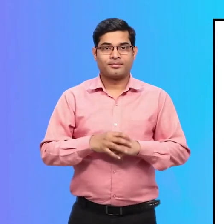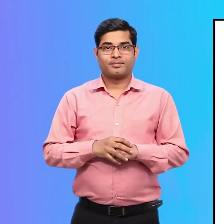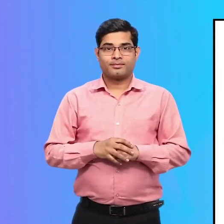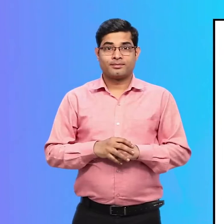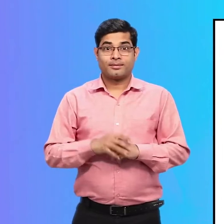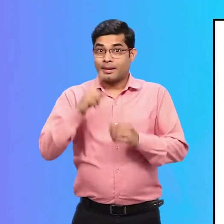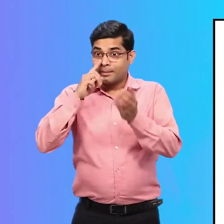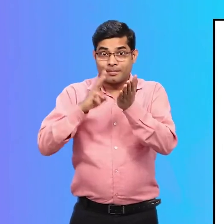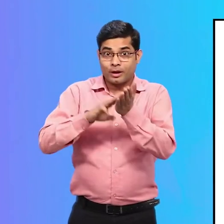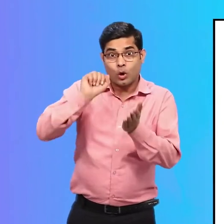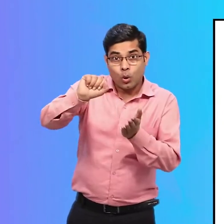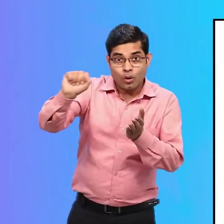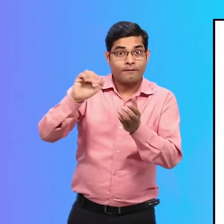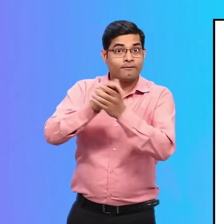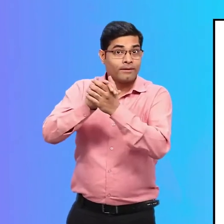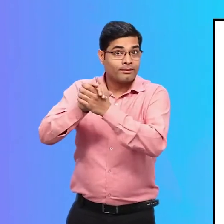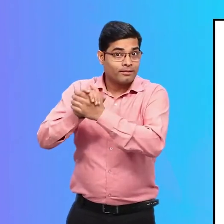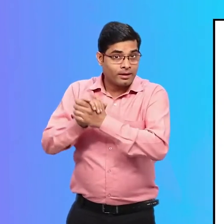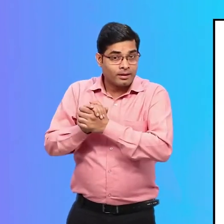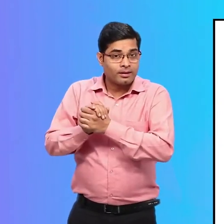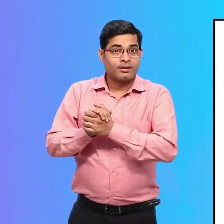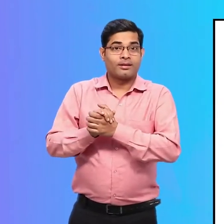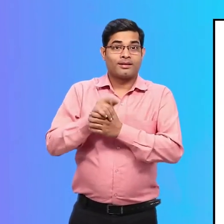and then explains it to her friends.